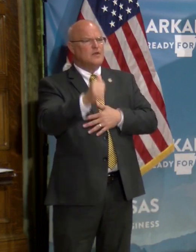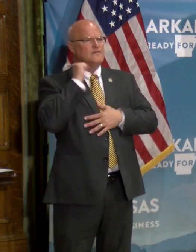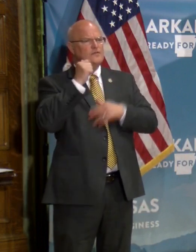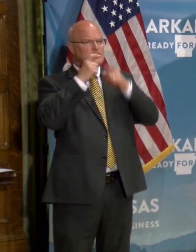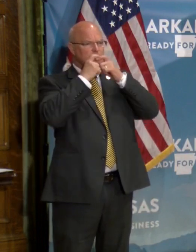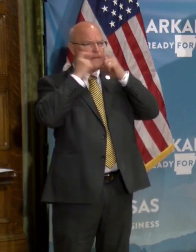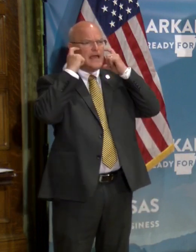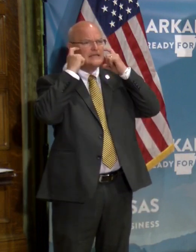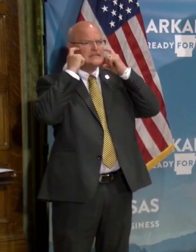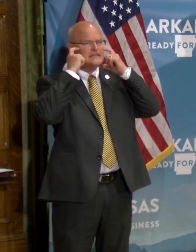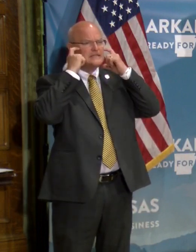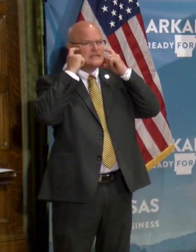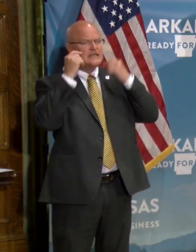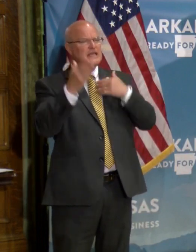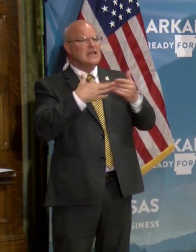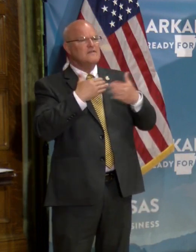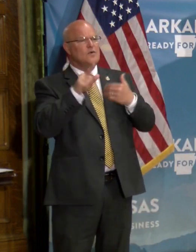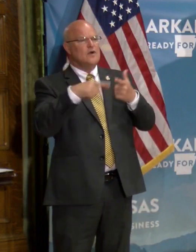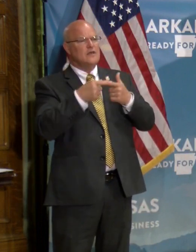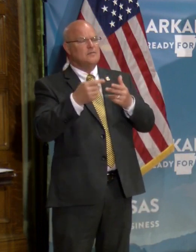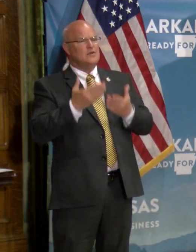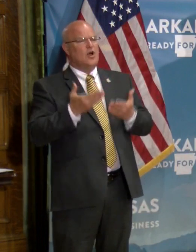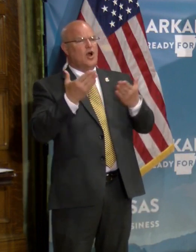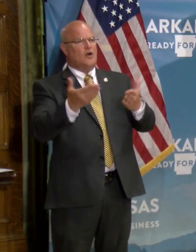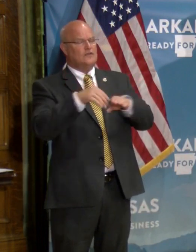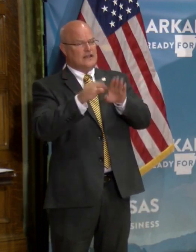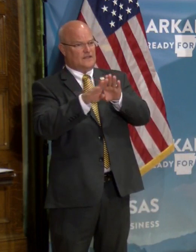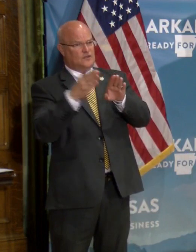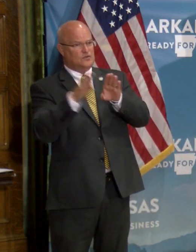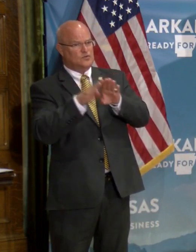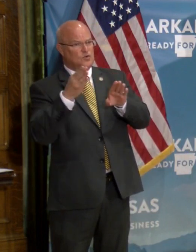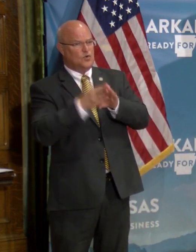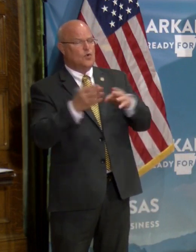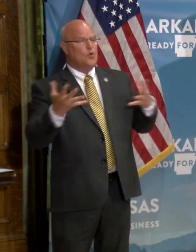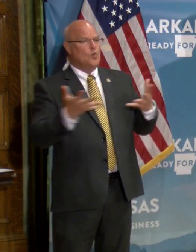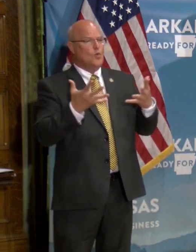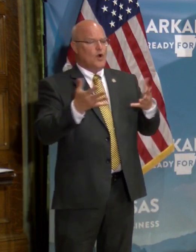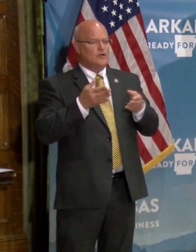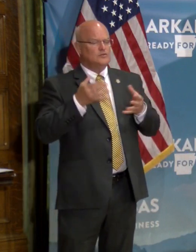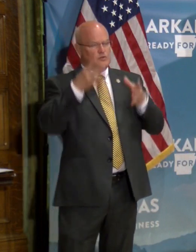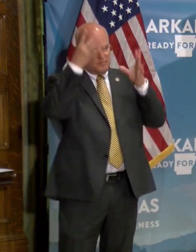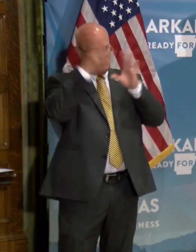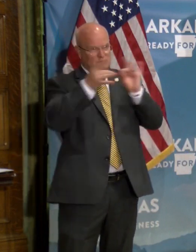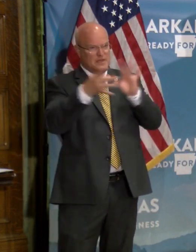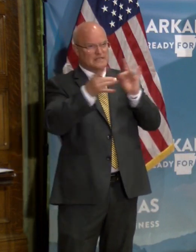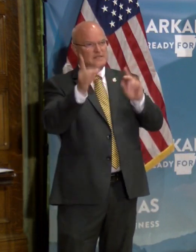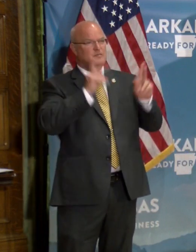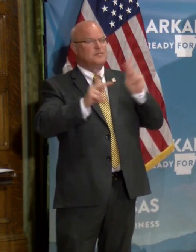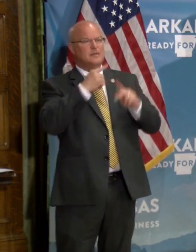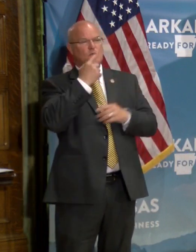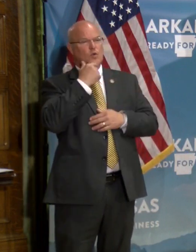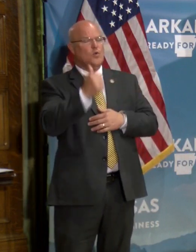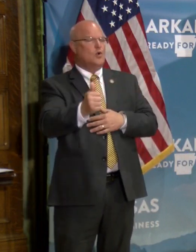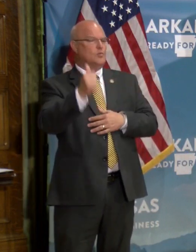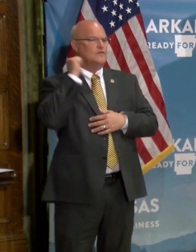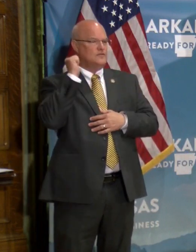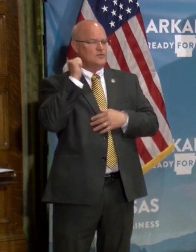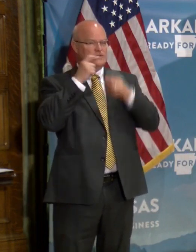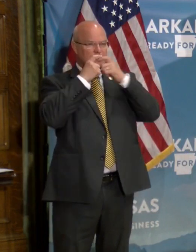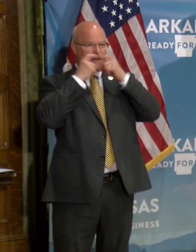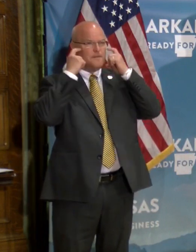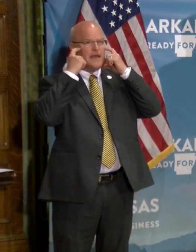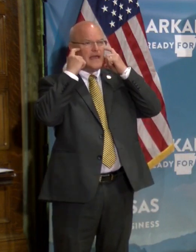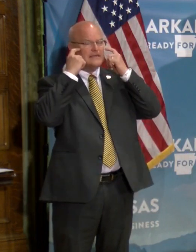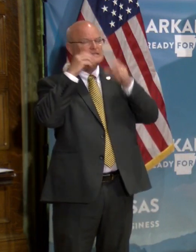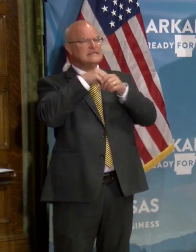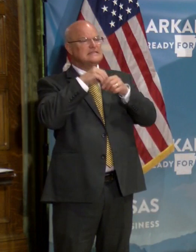to wear a face mask even when they were being offered at the door. Uh, what is your message to these Arkansans who are not wanting to wear